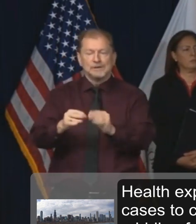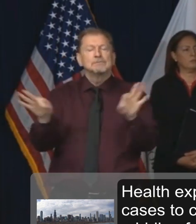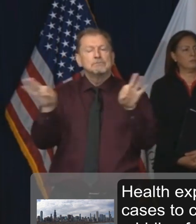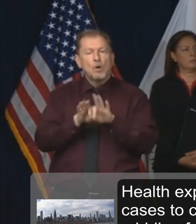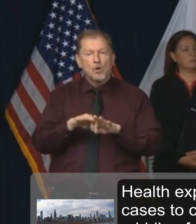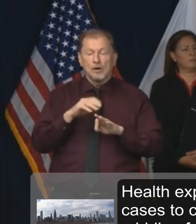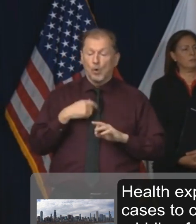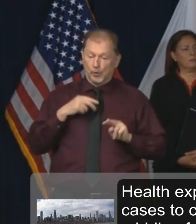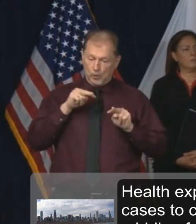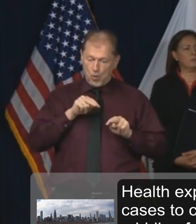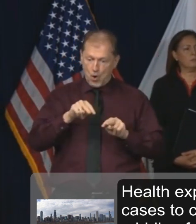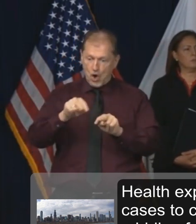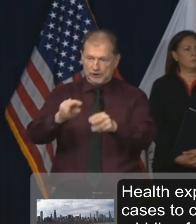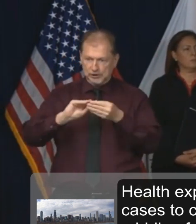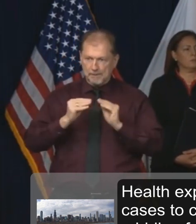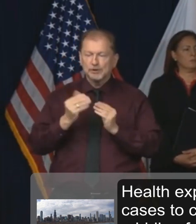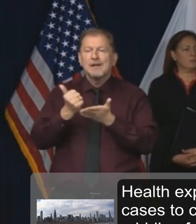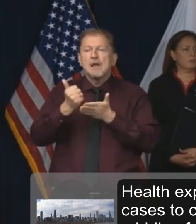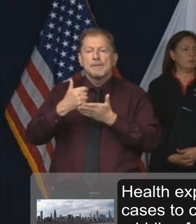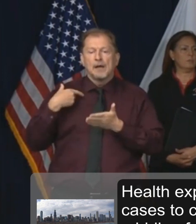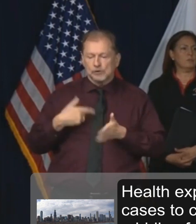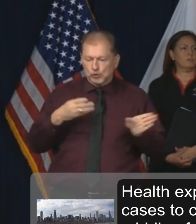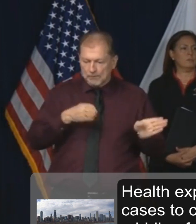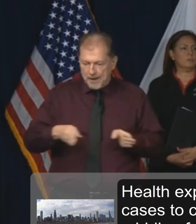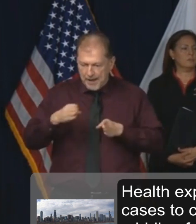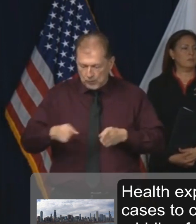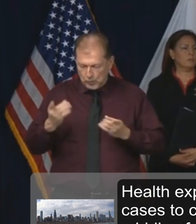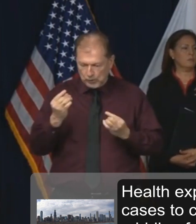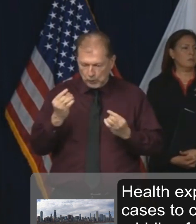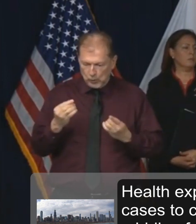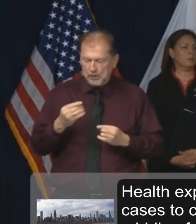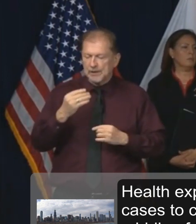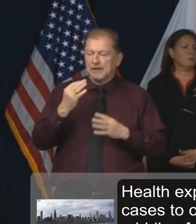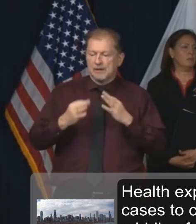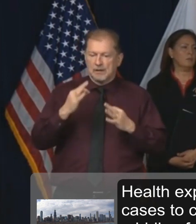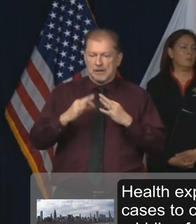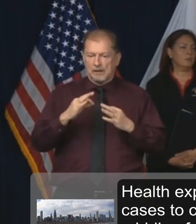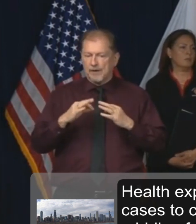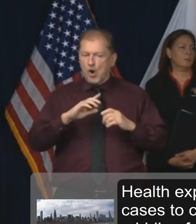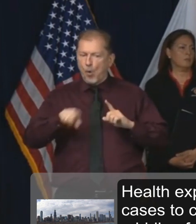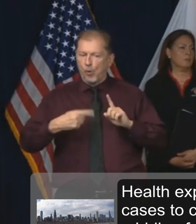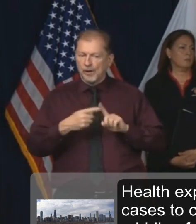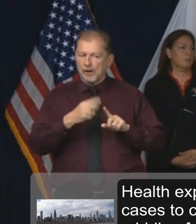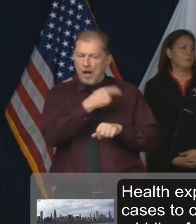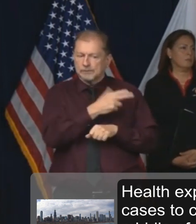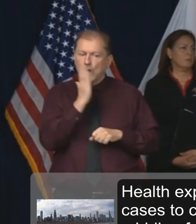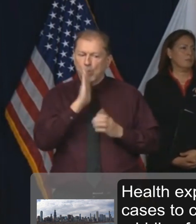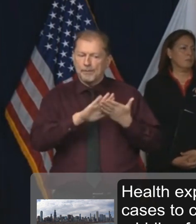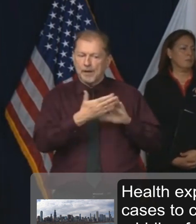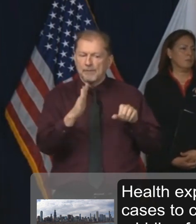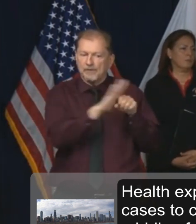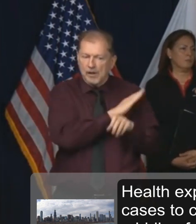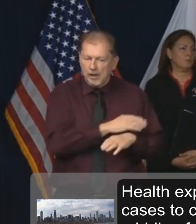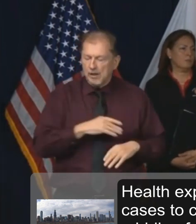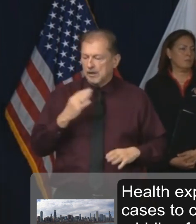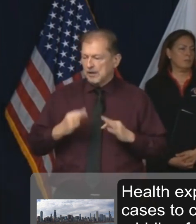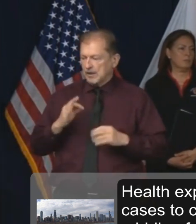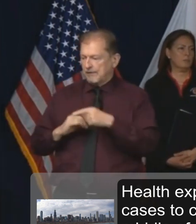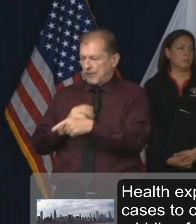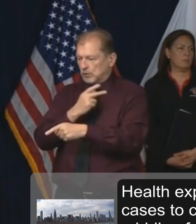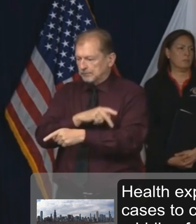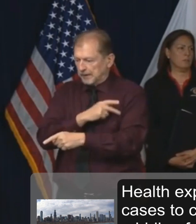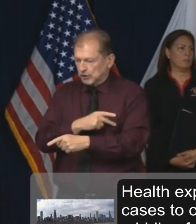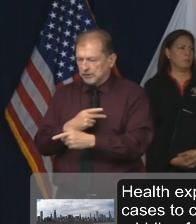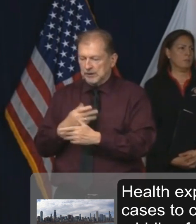obviously, it helps us determine what to do with patients who are in certain conditions. Could we,